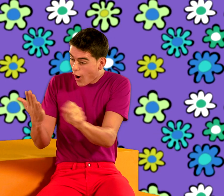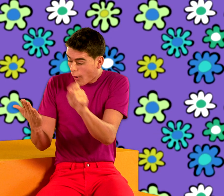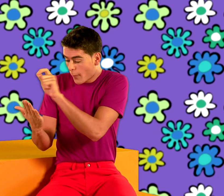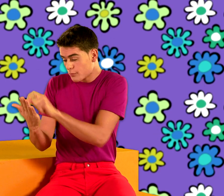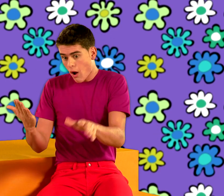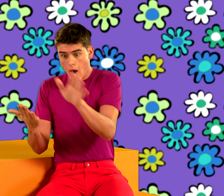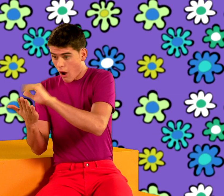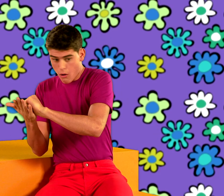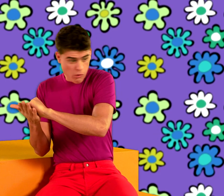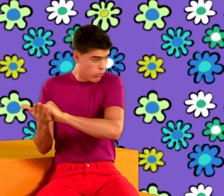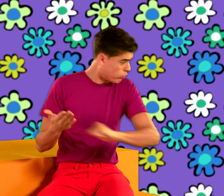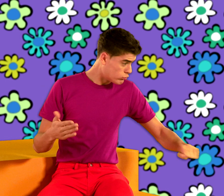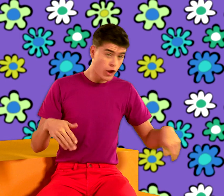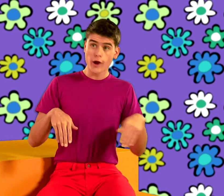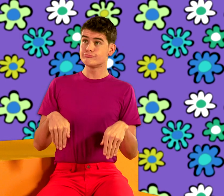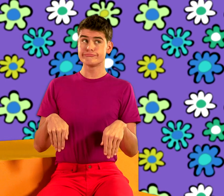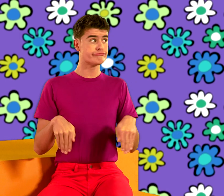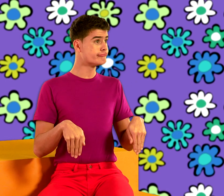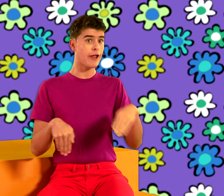My dog ate my homework